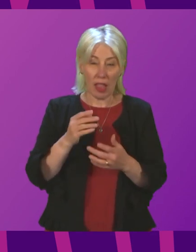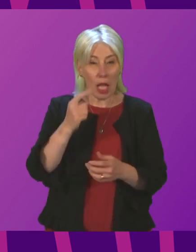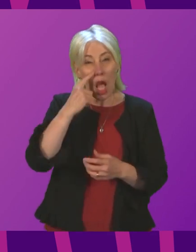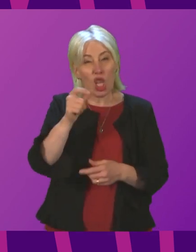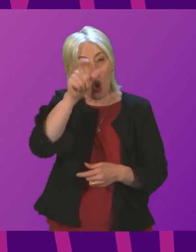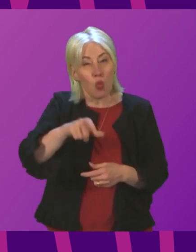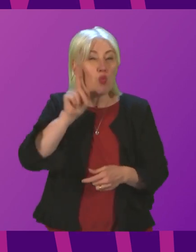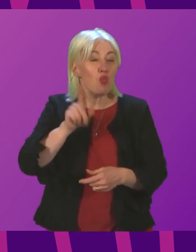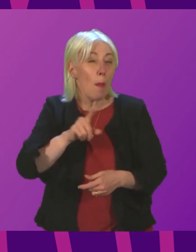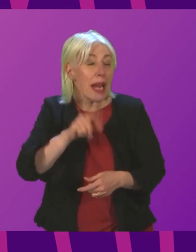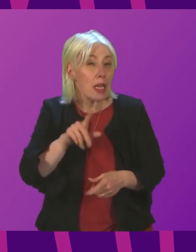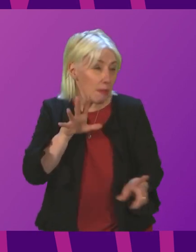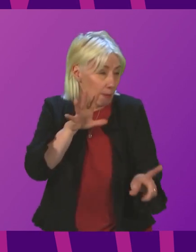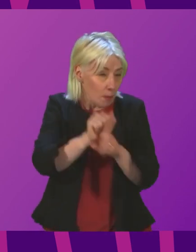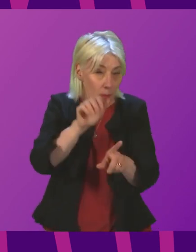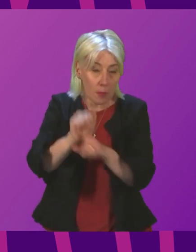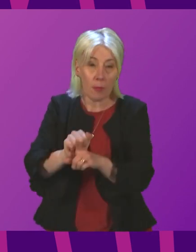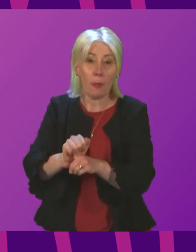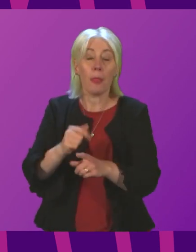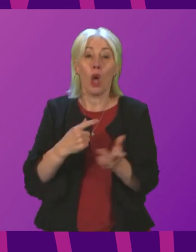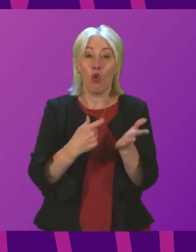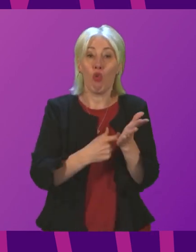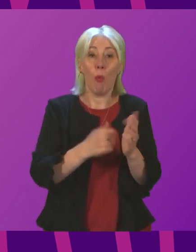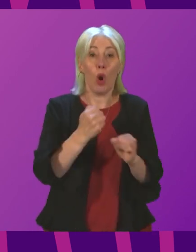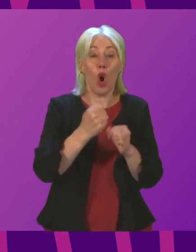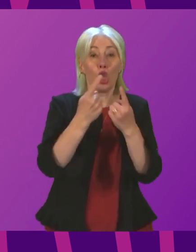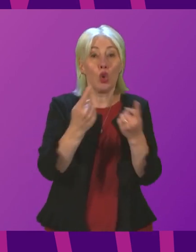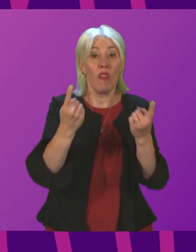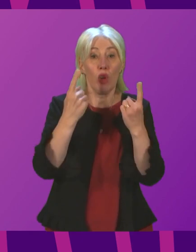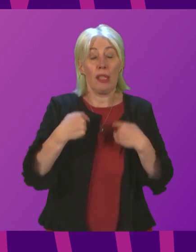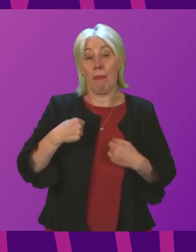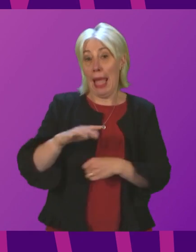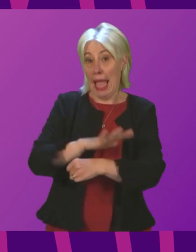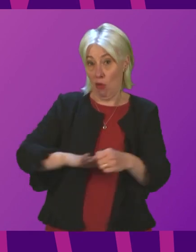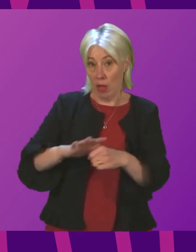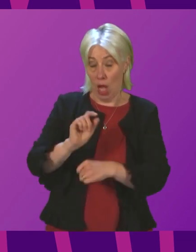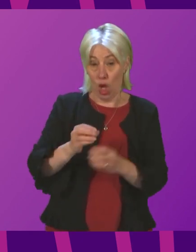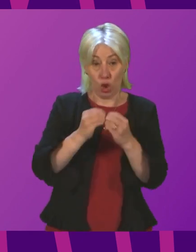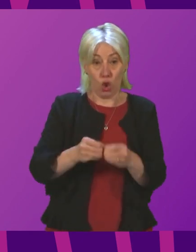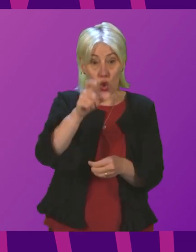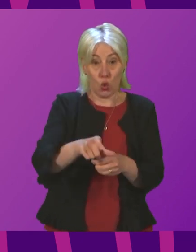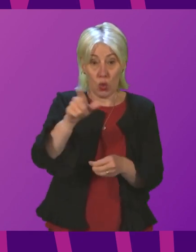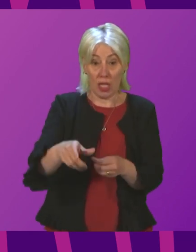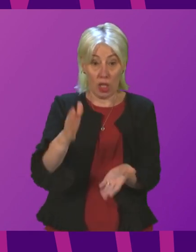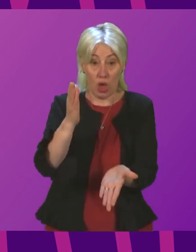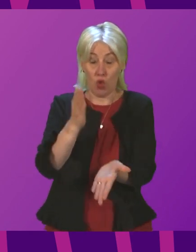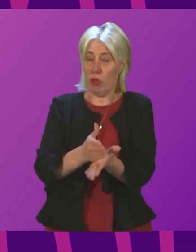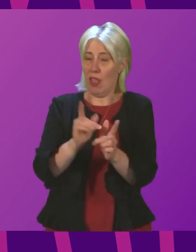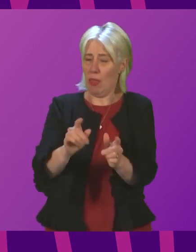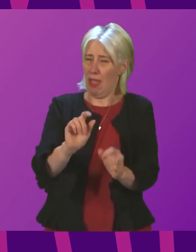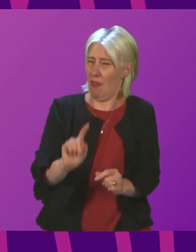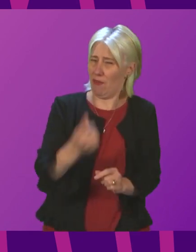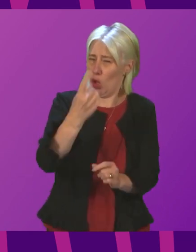In my constituency, the Robert Gordon University has put the safety of students front and centre of its equally safe strategy.